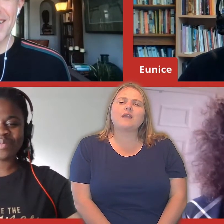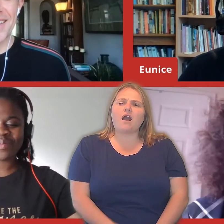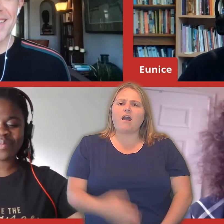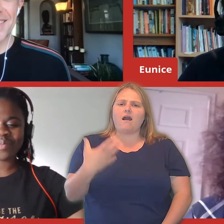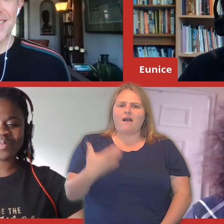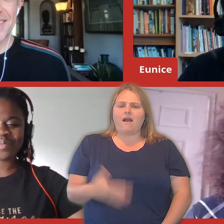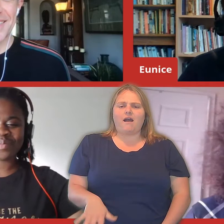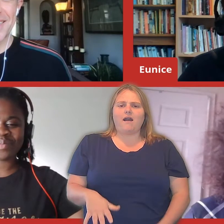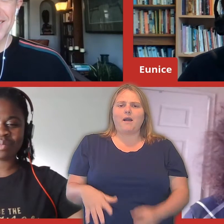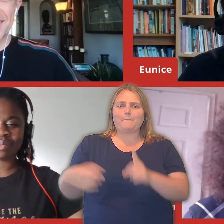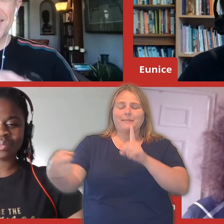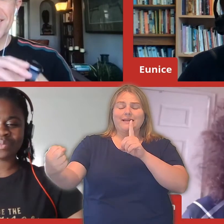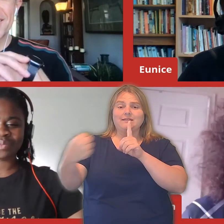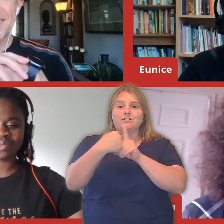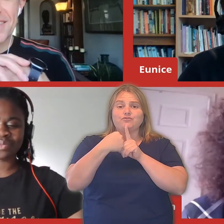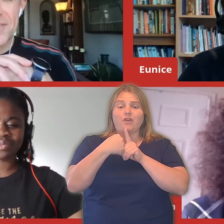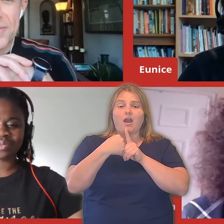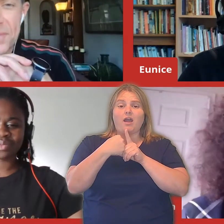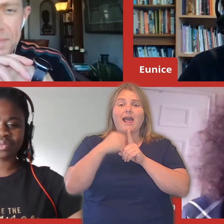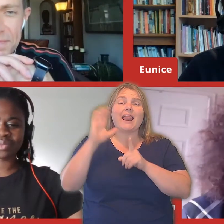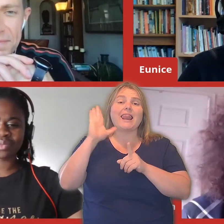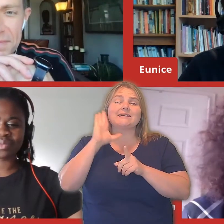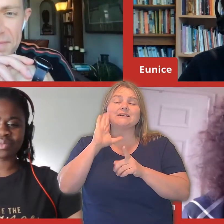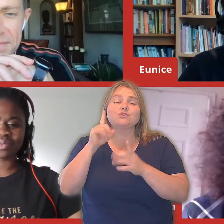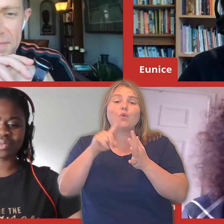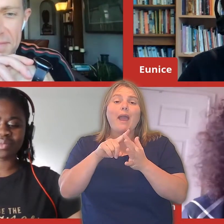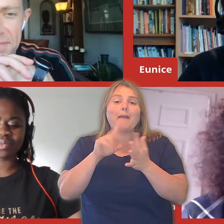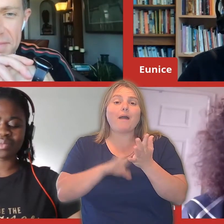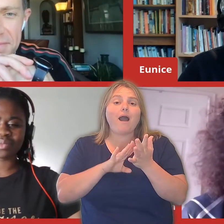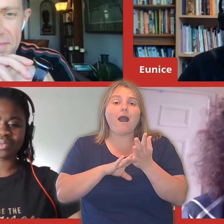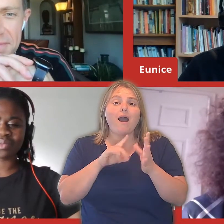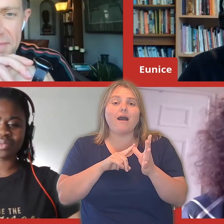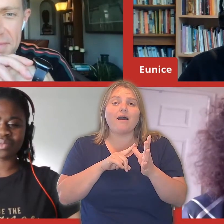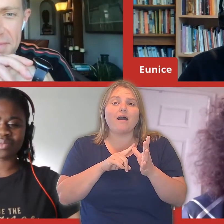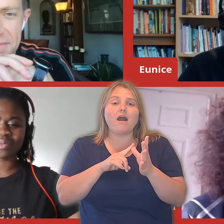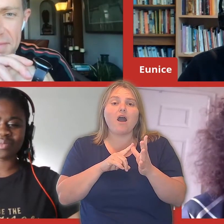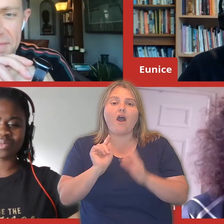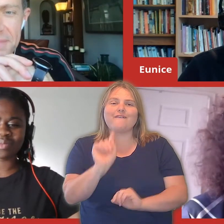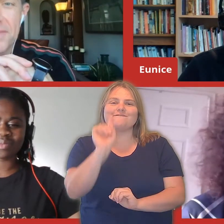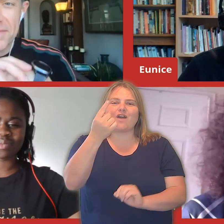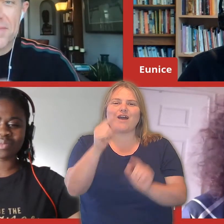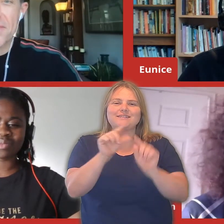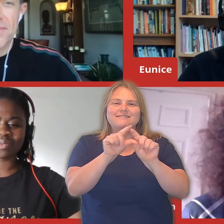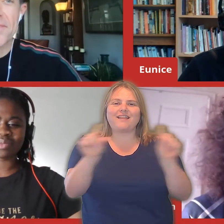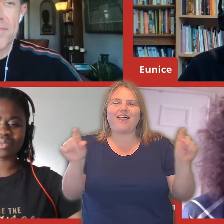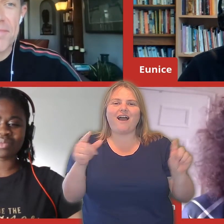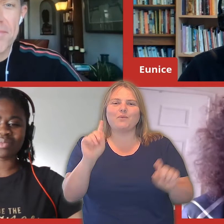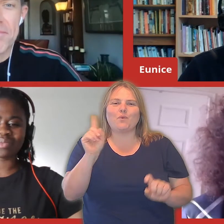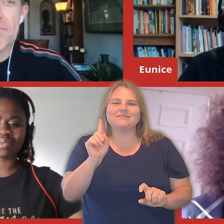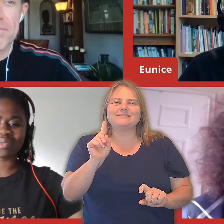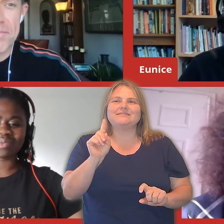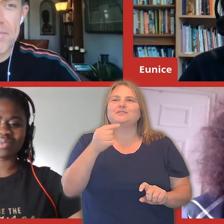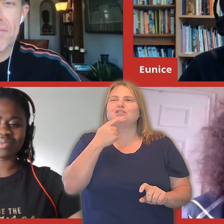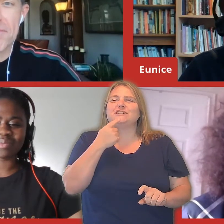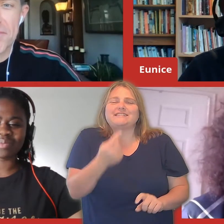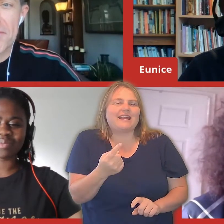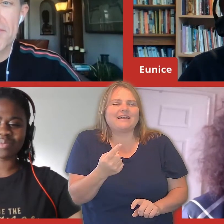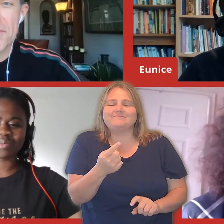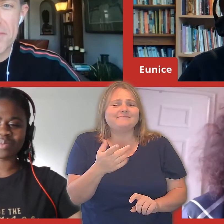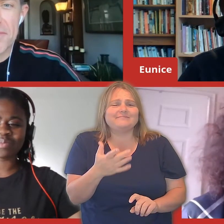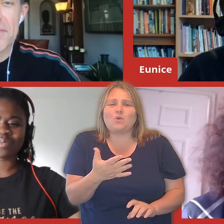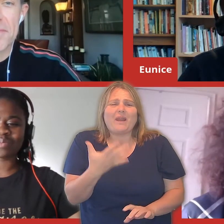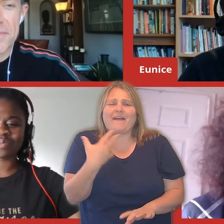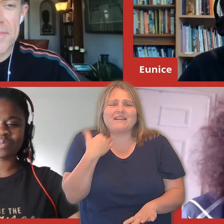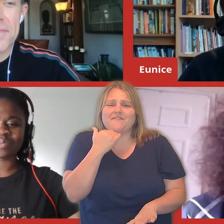I was really struck in the interview, listening to Emma, her opening line was, I don't, I don't have time and time is such a precious